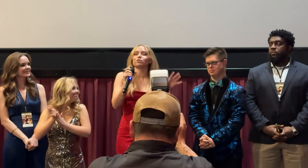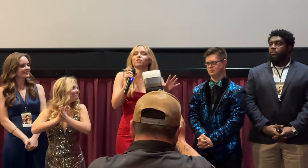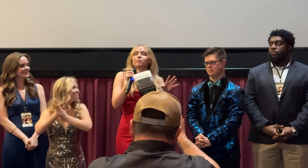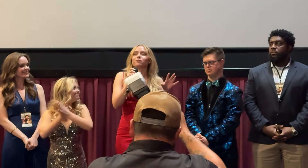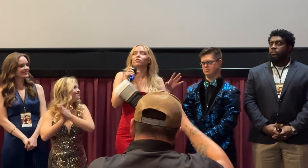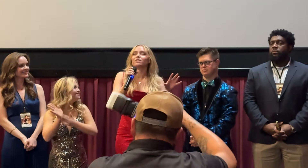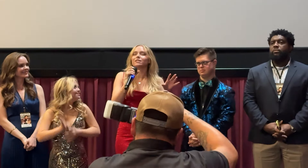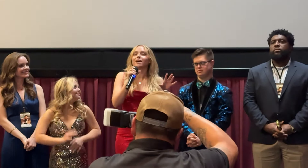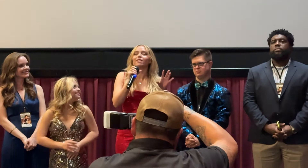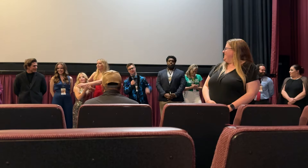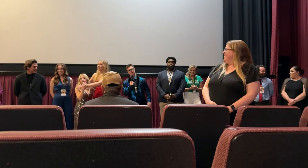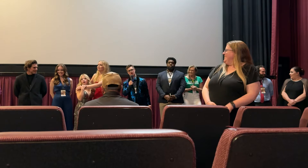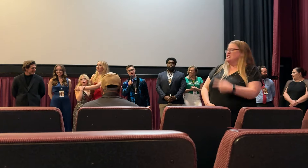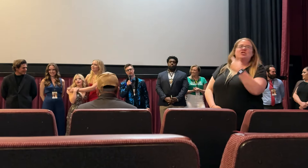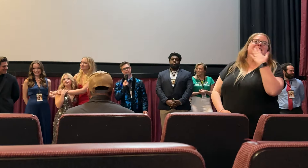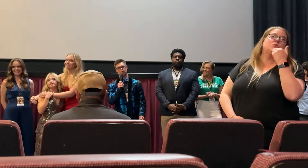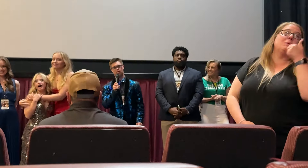Streep, of course. I love you. Hi, everyone.